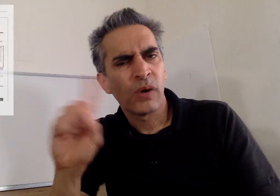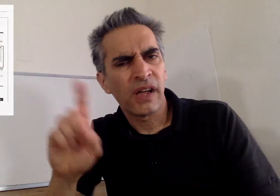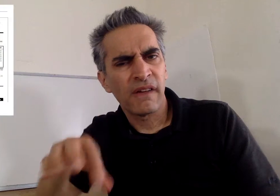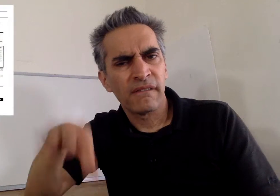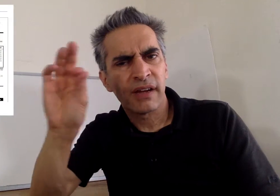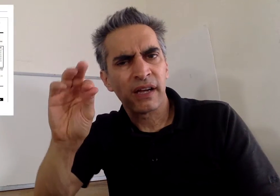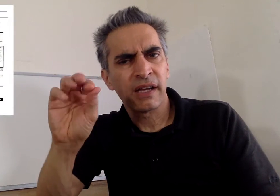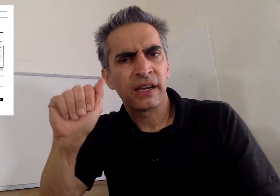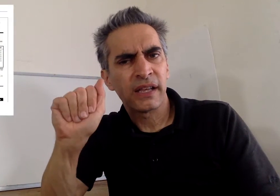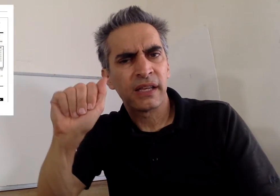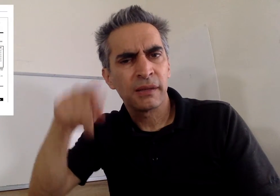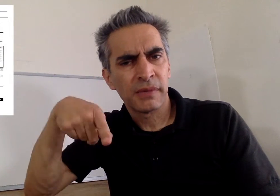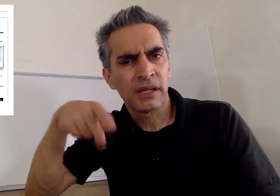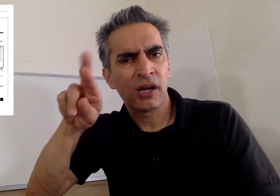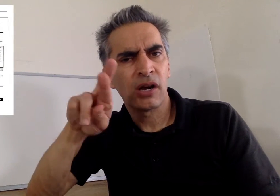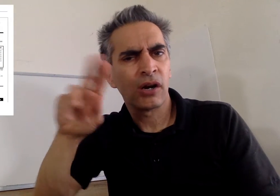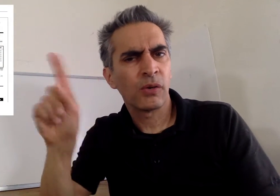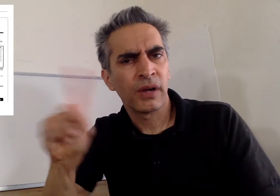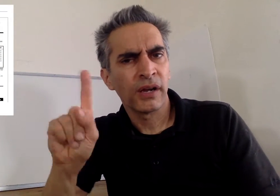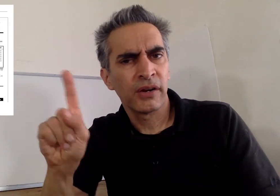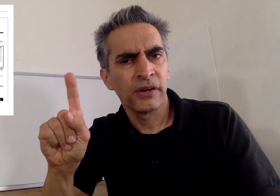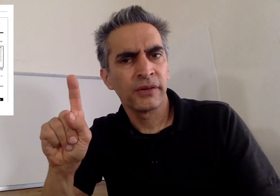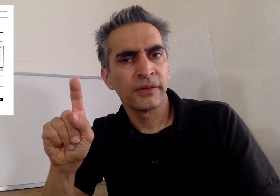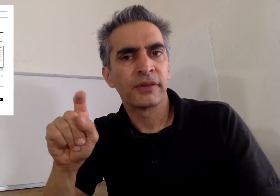Where can you find the annual percentage rate?